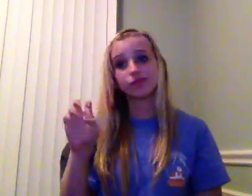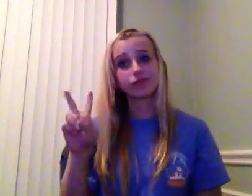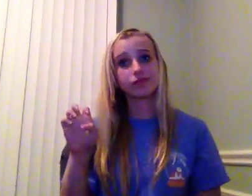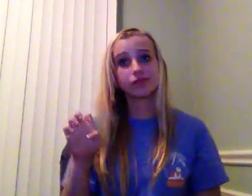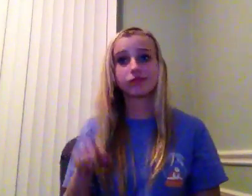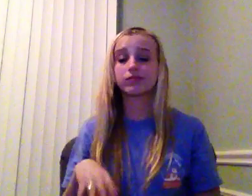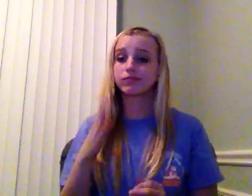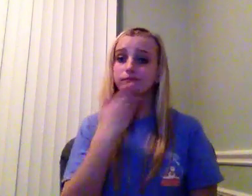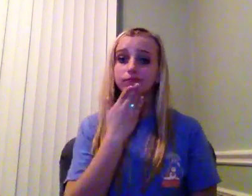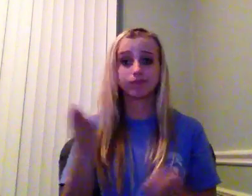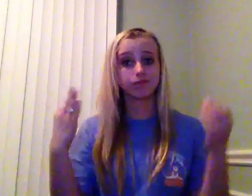fairy.